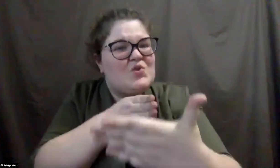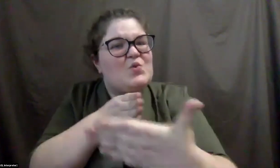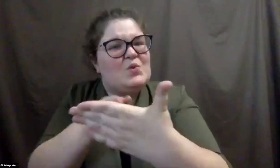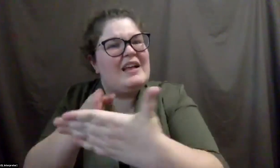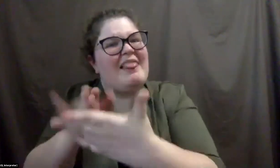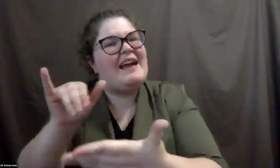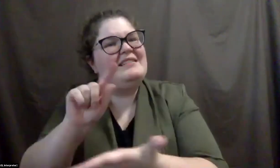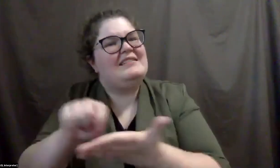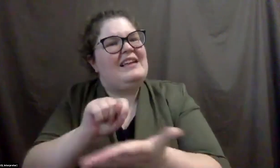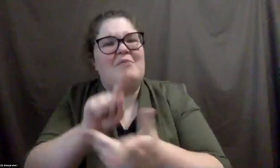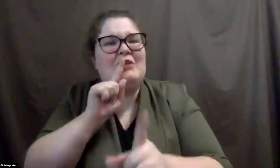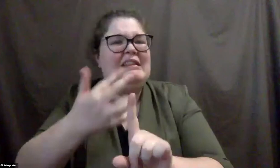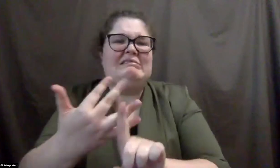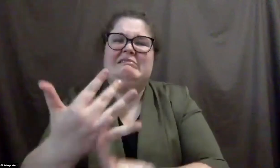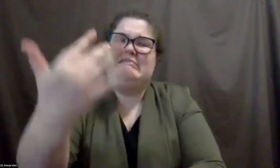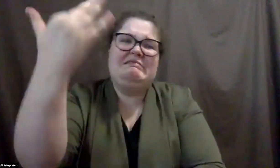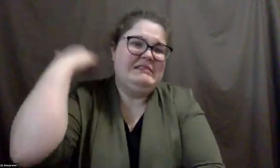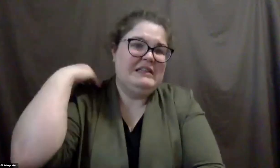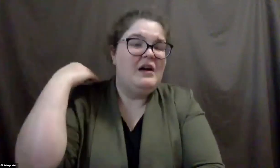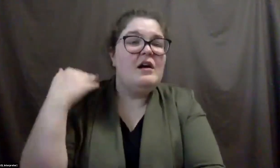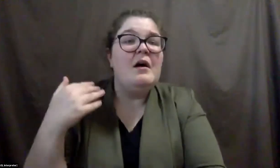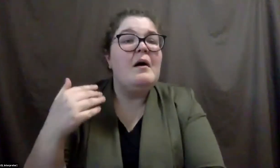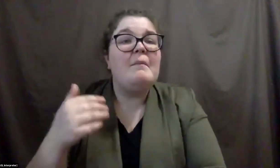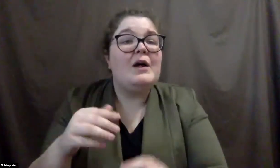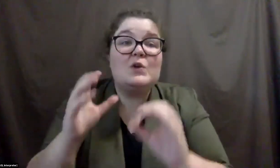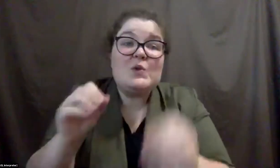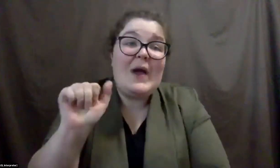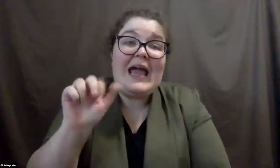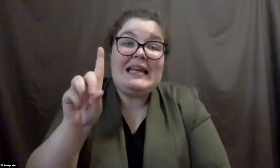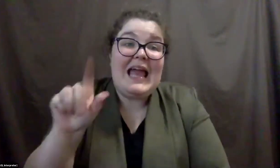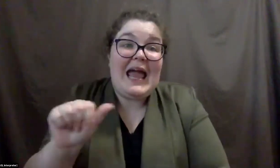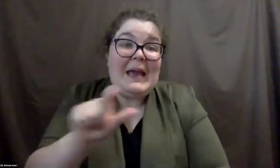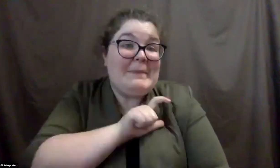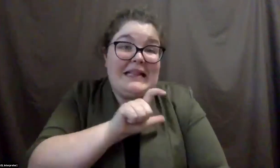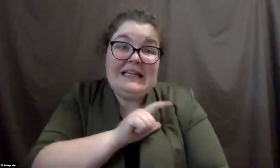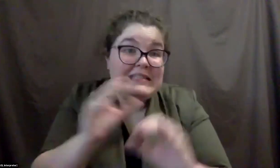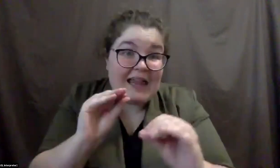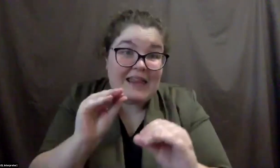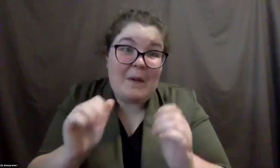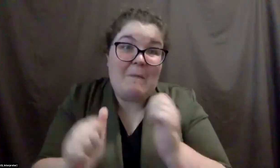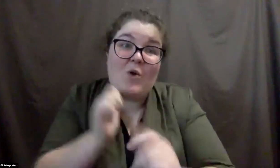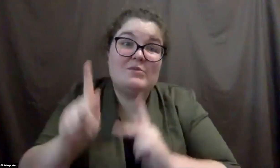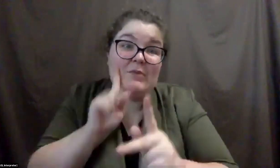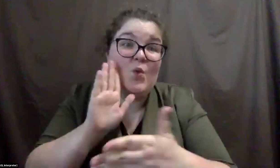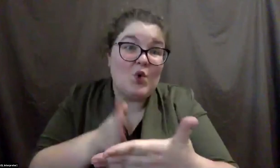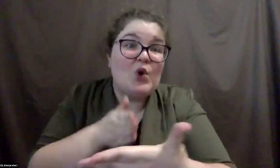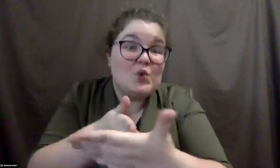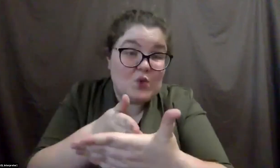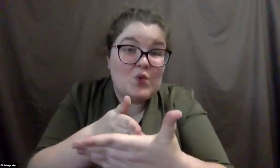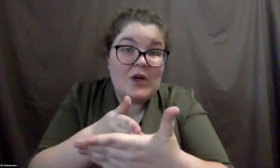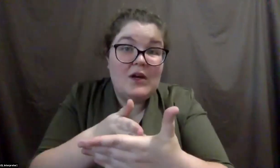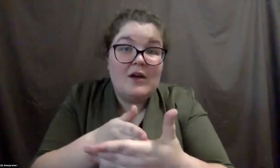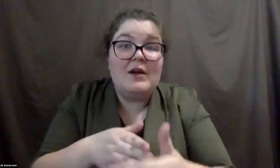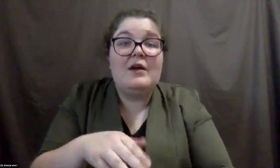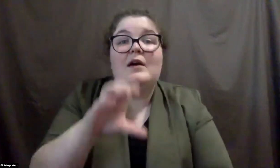that's still the primary way that the ADA is enforced. Um, the Department of Justice and the, um, Civil Rights Commission, you know, have an active